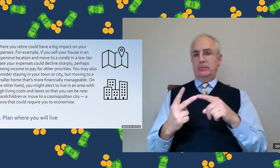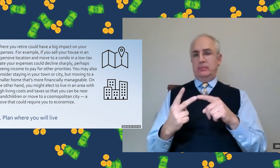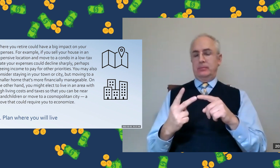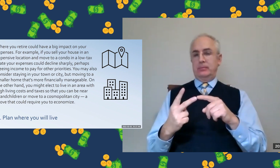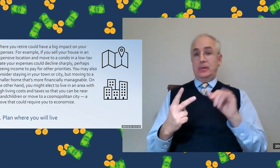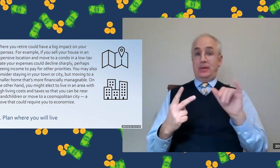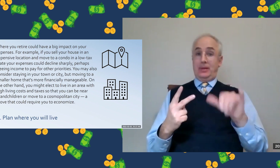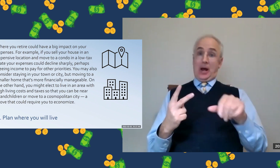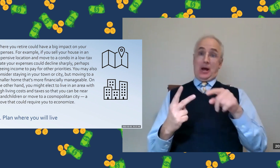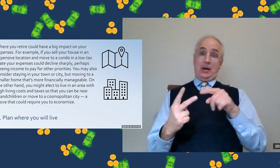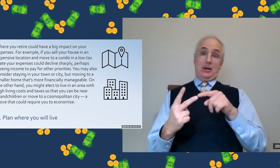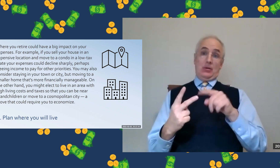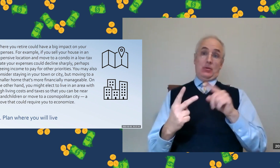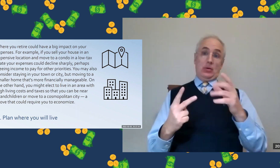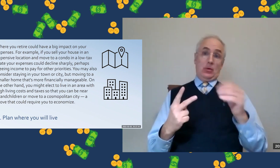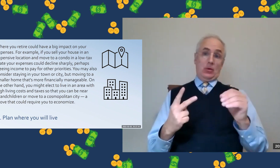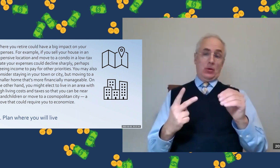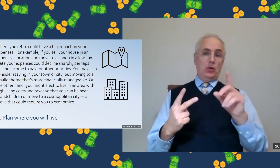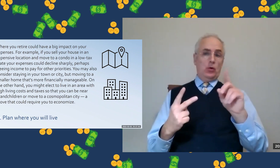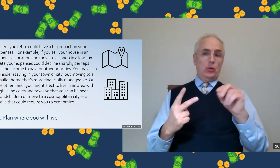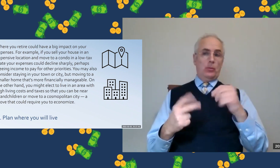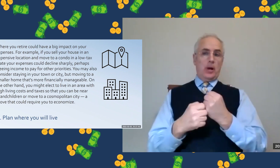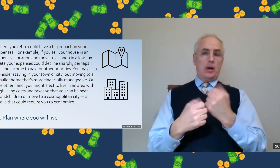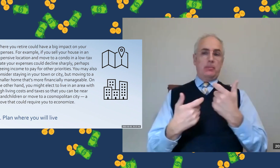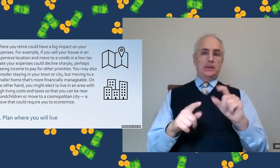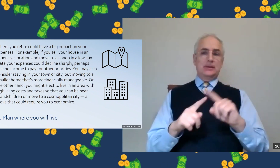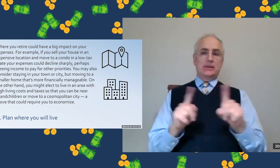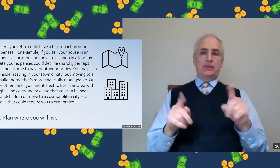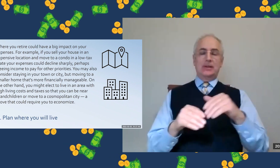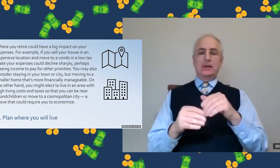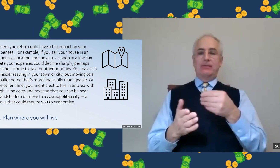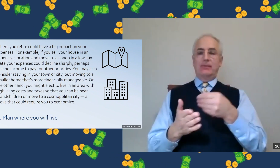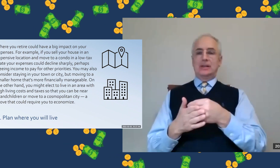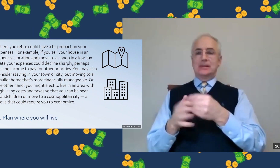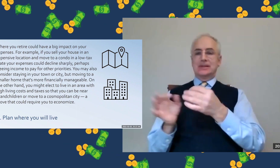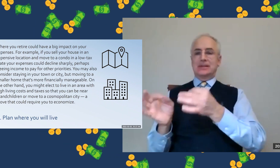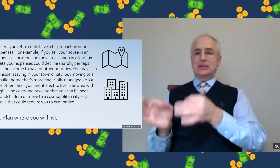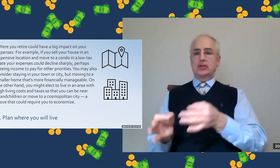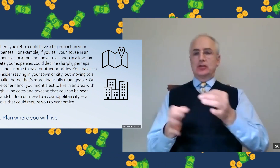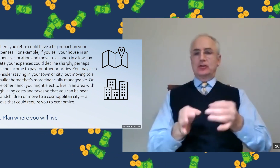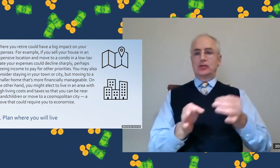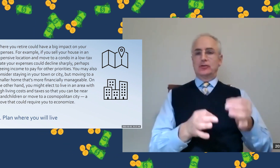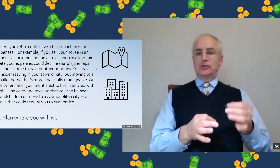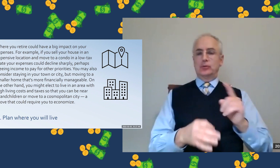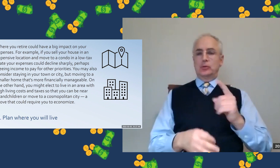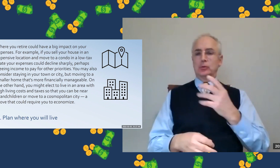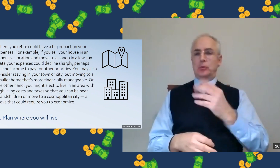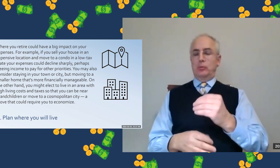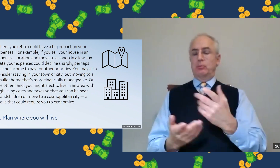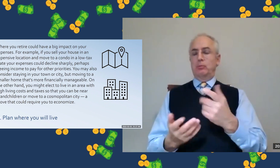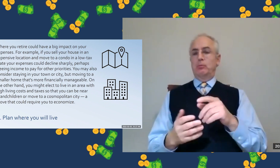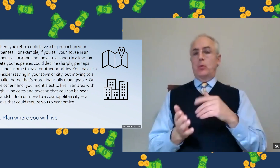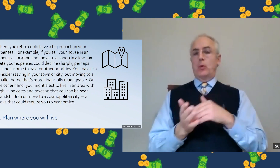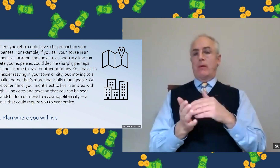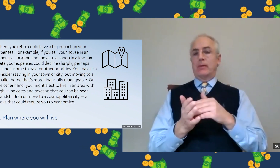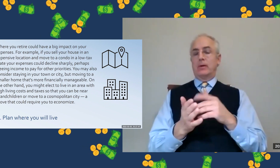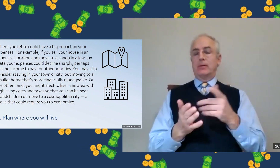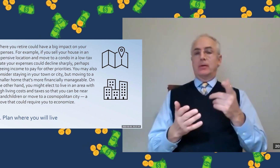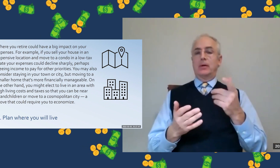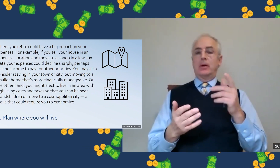Where will they go? What will they do next? And where you live can make a big impact in your financial decisions.